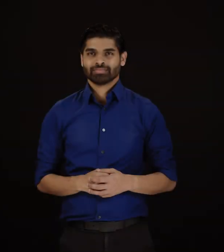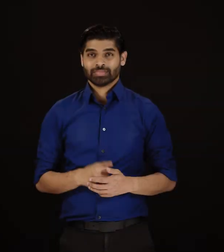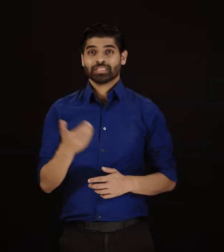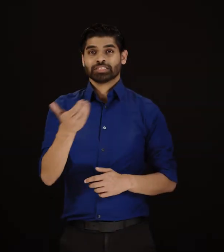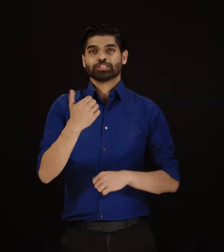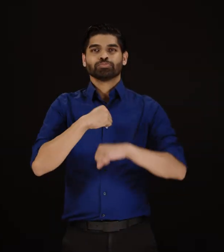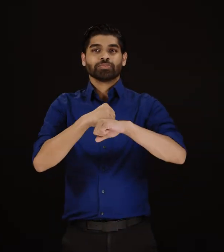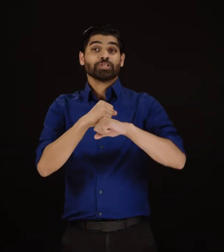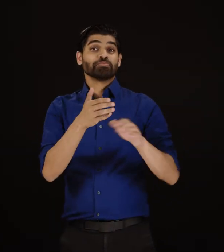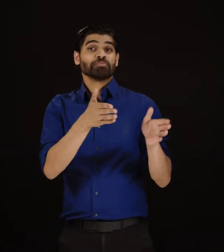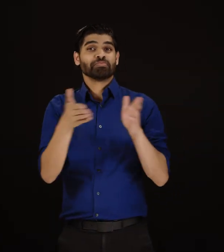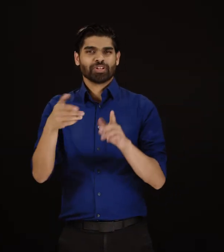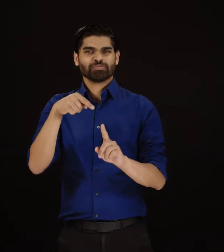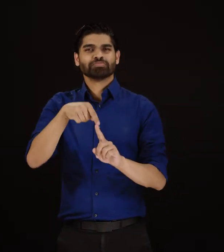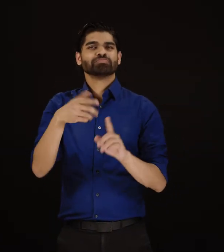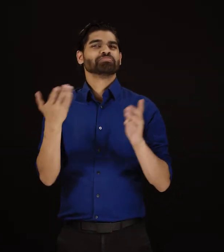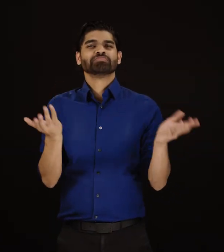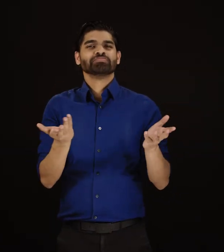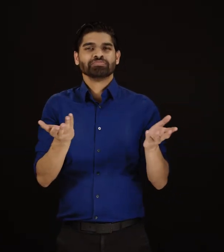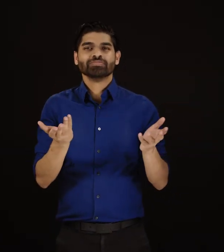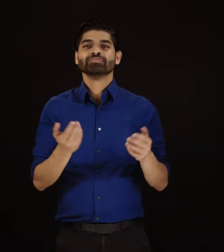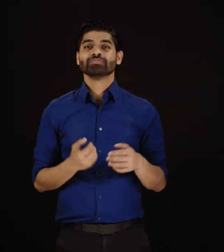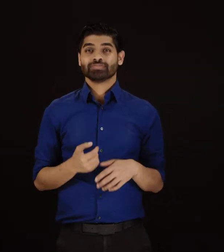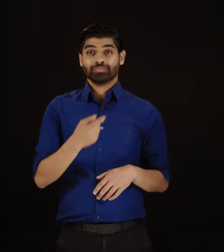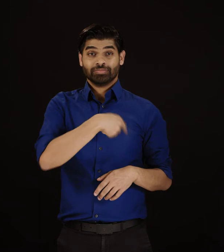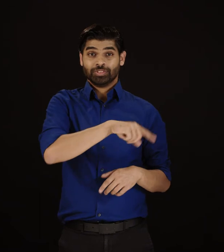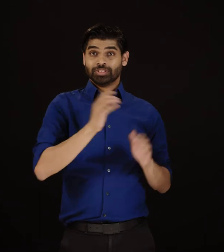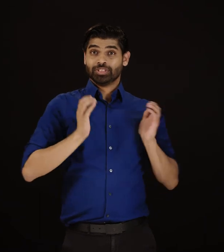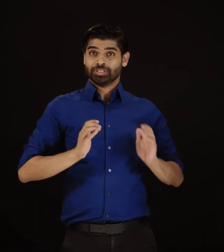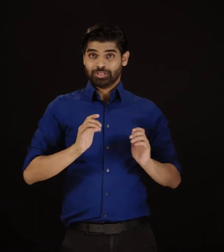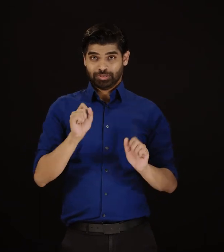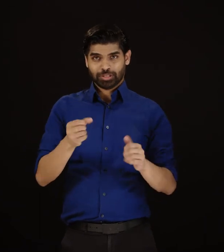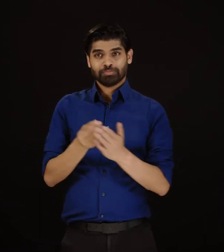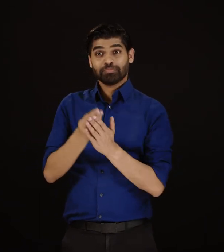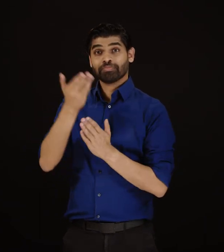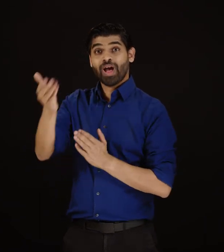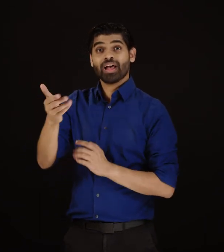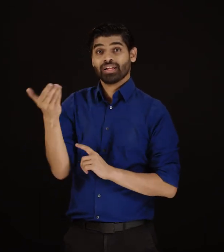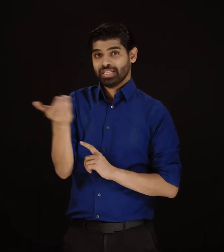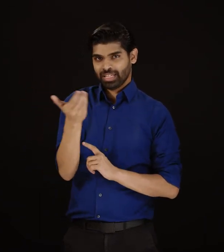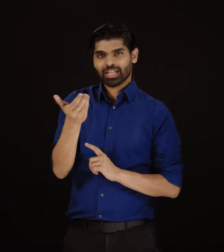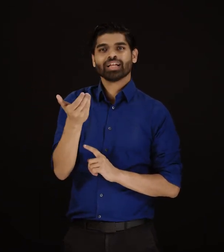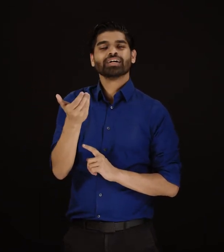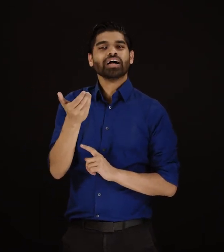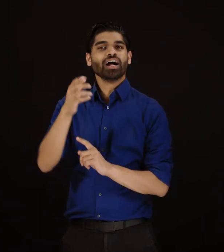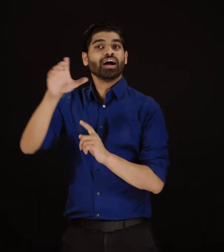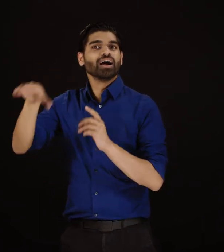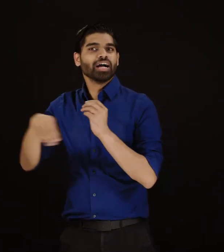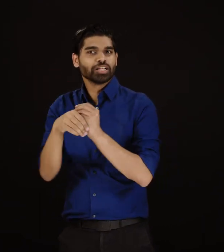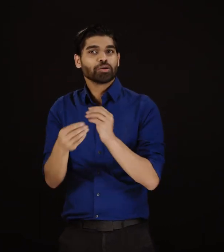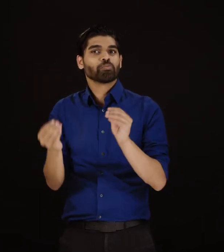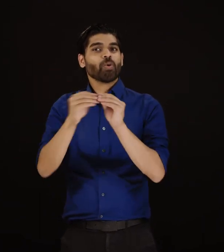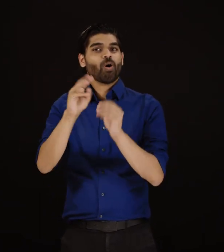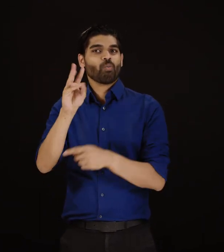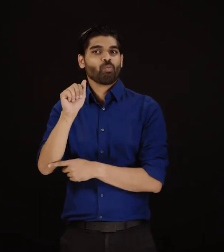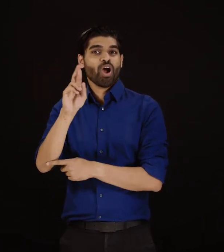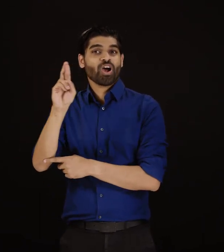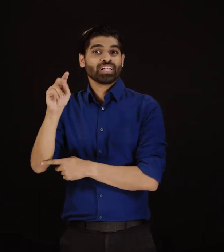device protection plans allow customers to purchase additional warranty or insurance protection that is over and